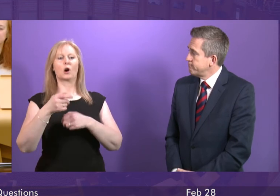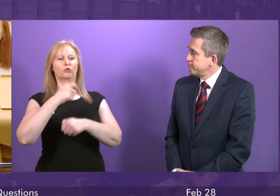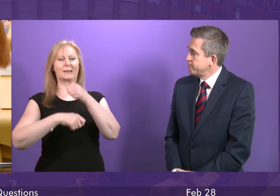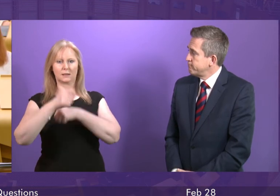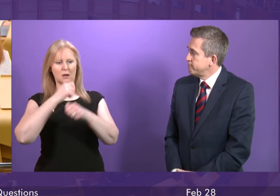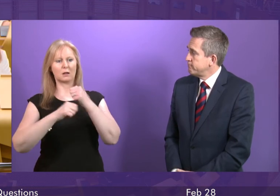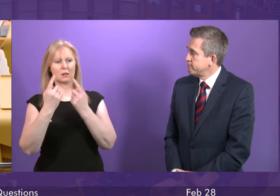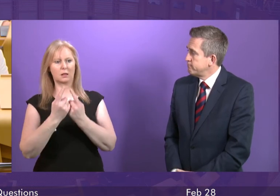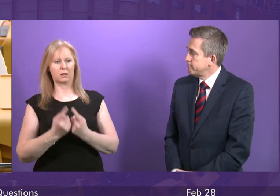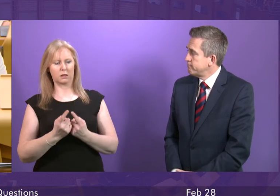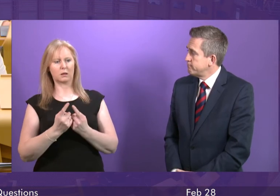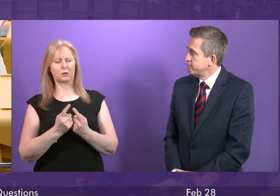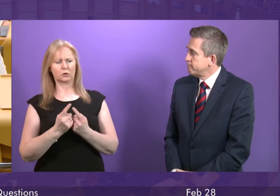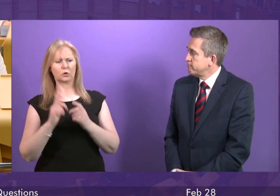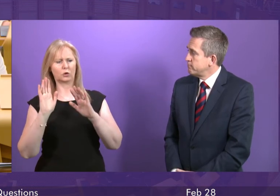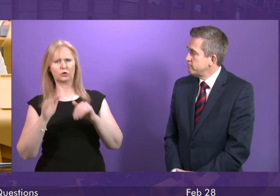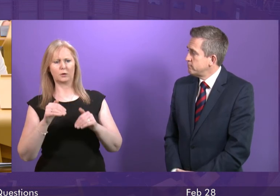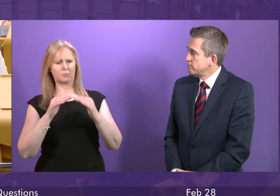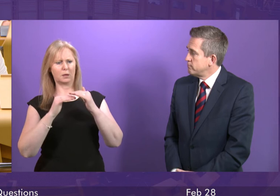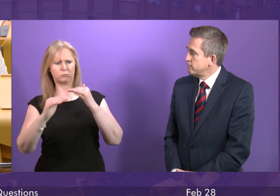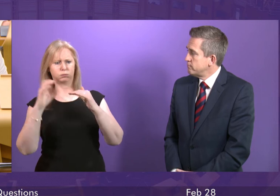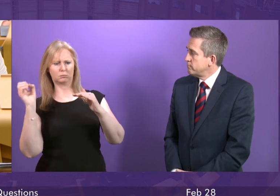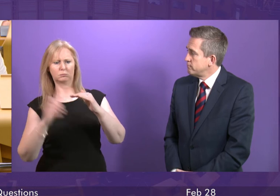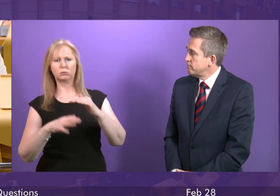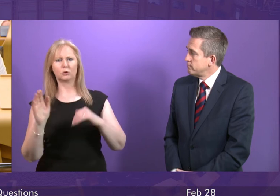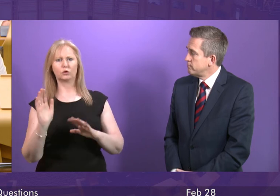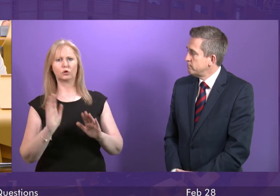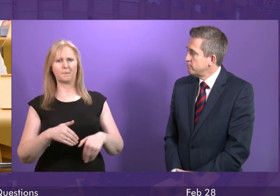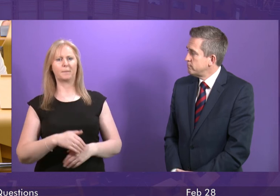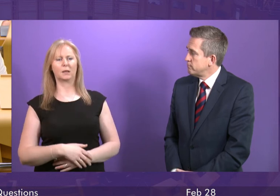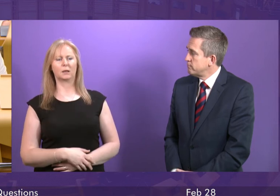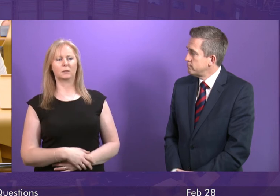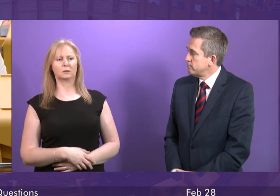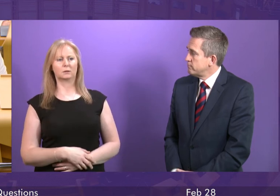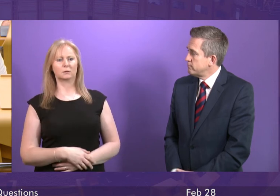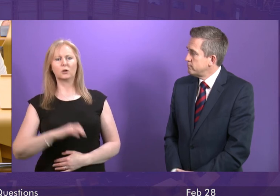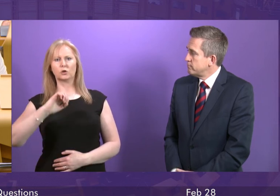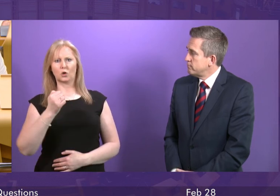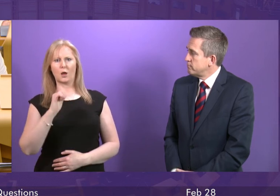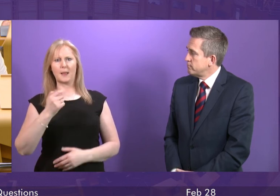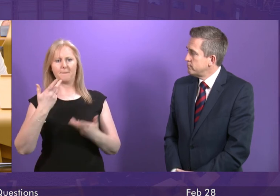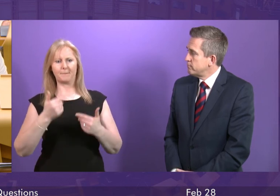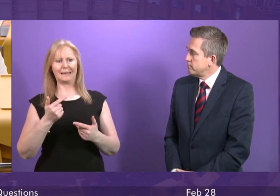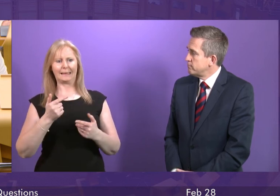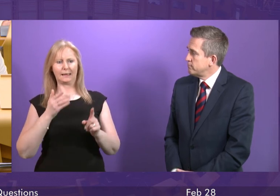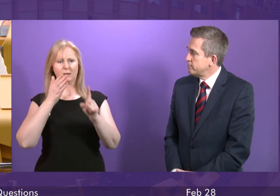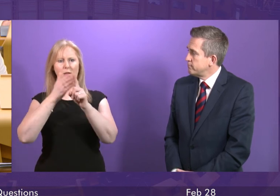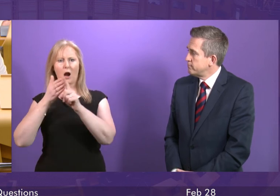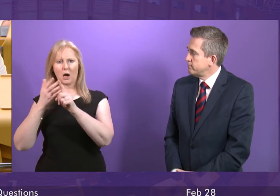not be going to landfill nor to energy from waste. Scotland has already met relevant EU targets. However, our forthcoming